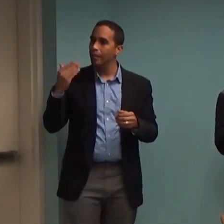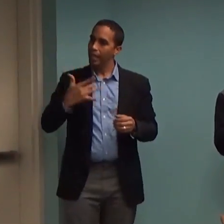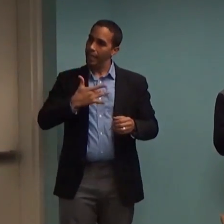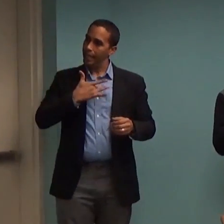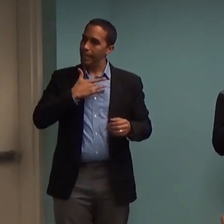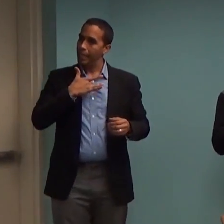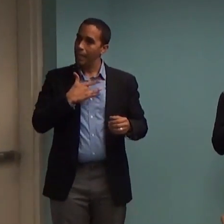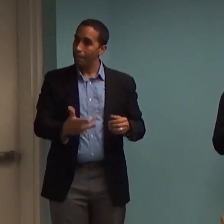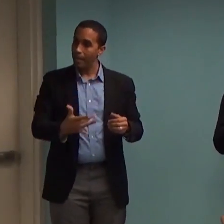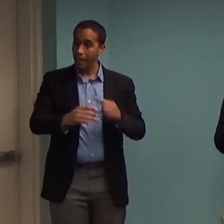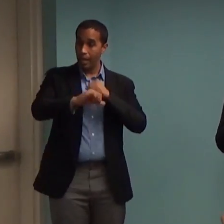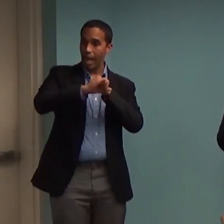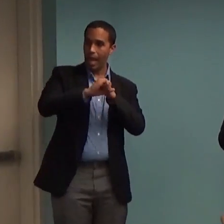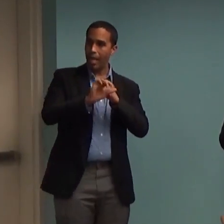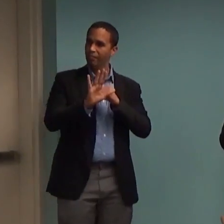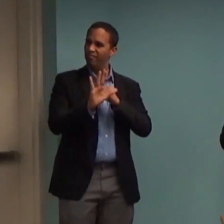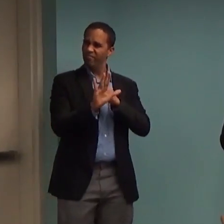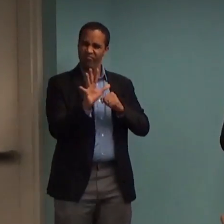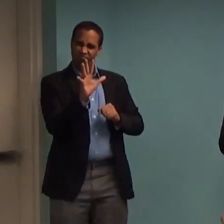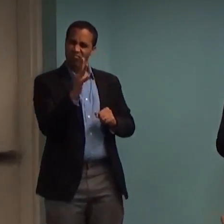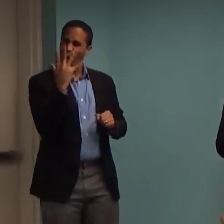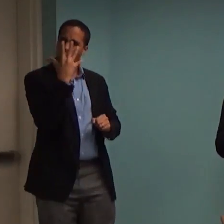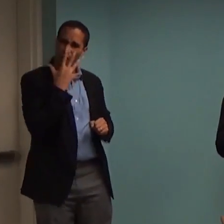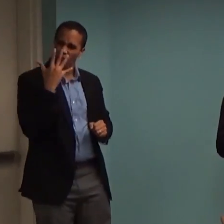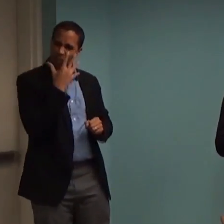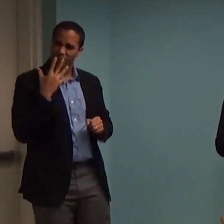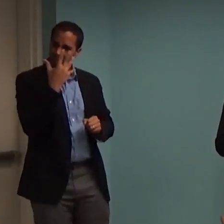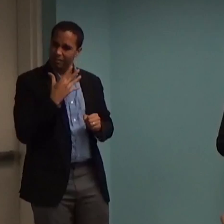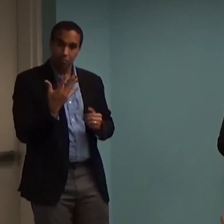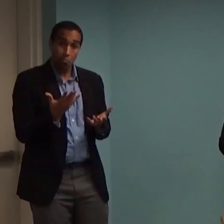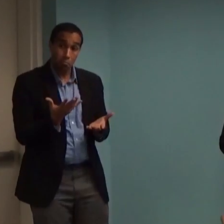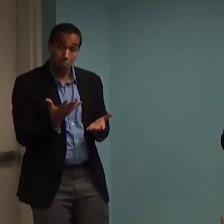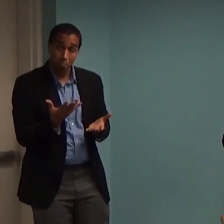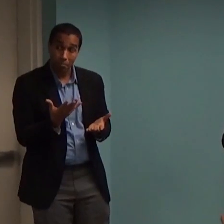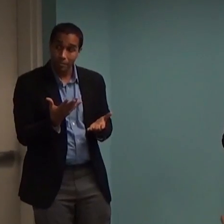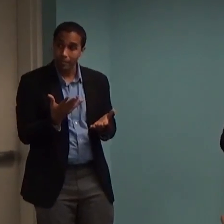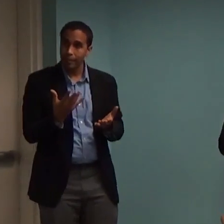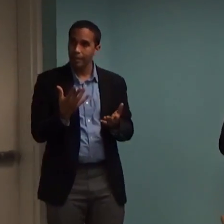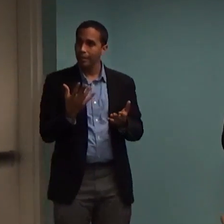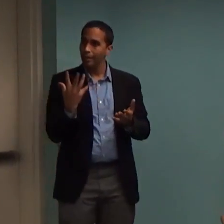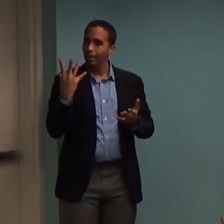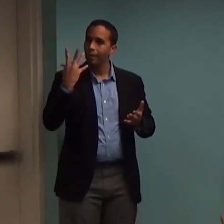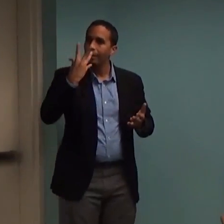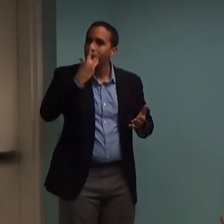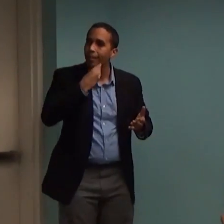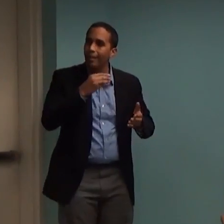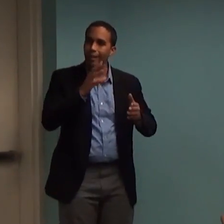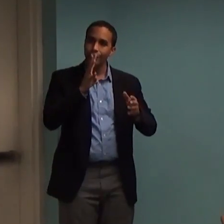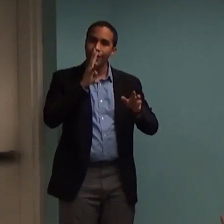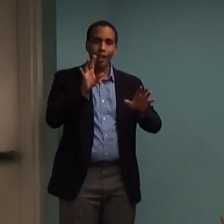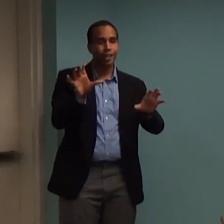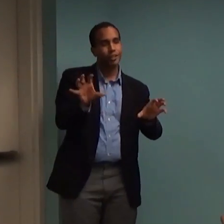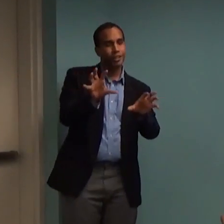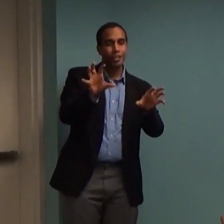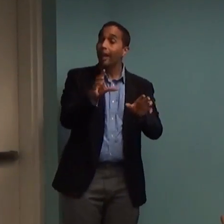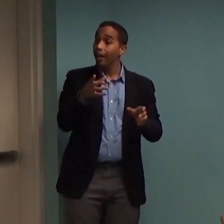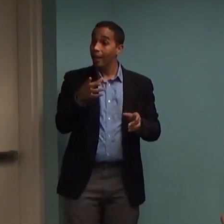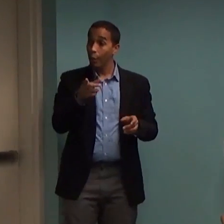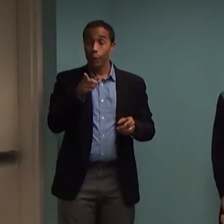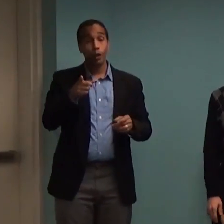very particular way. And the marketing is to try, obviously, to make it appealing. Oh, you're depressed. So they show someone kind